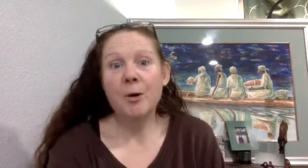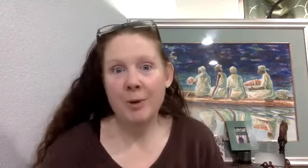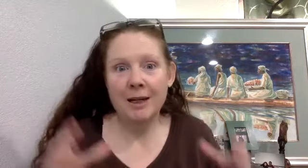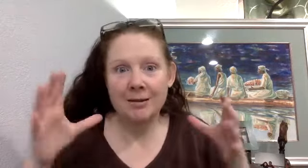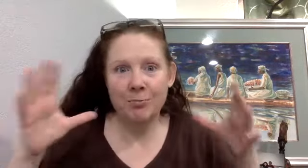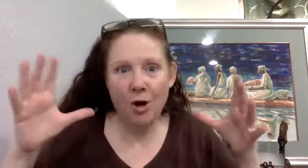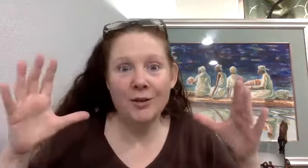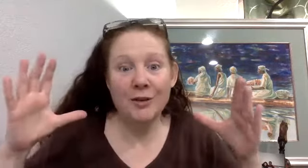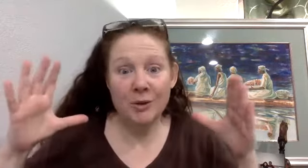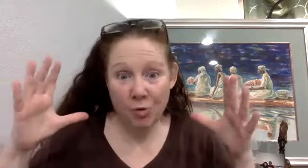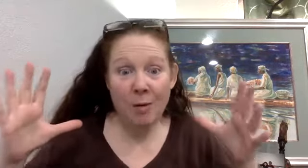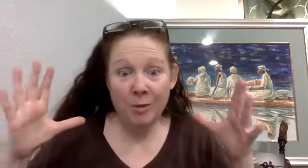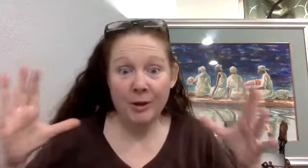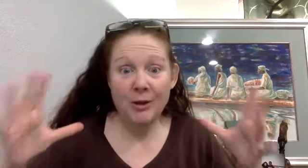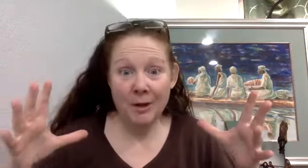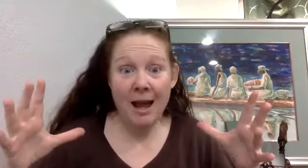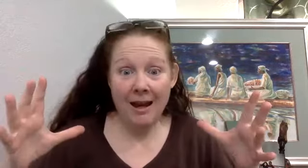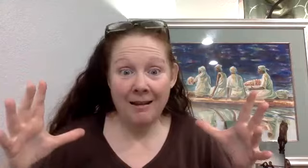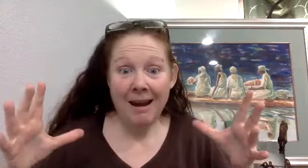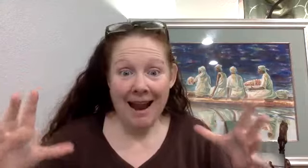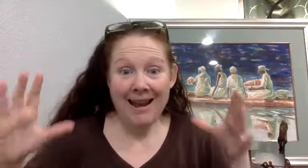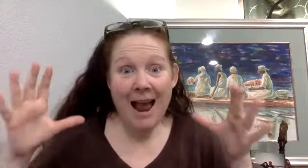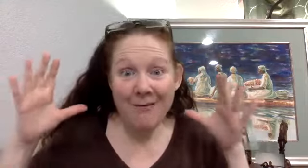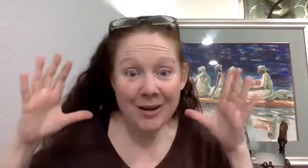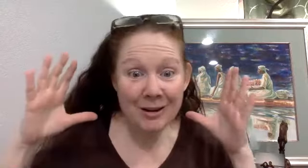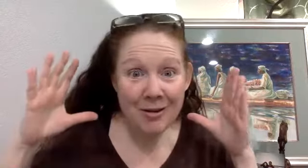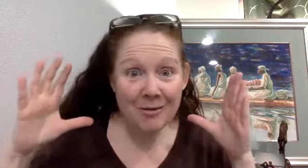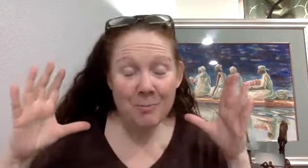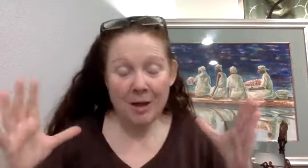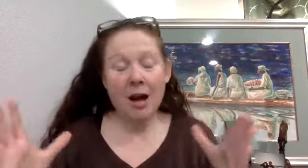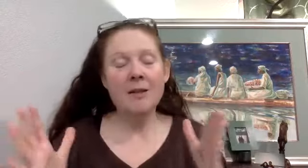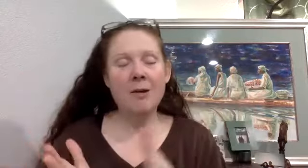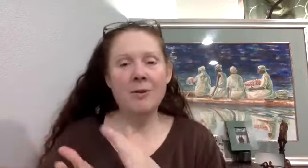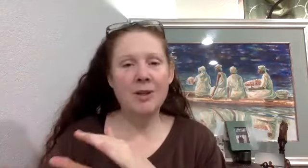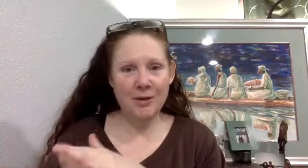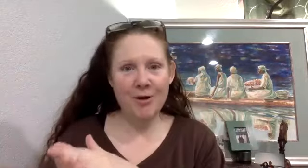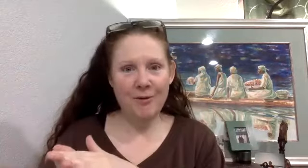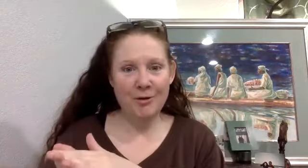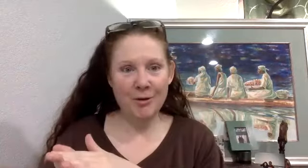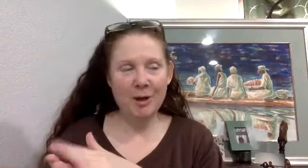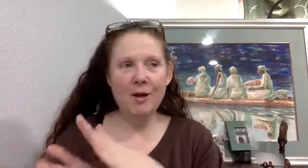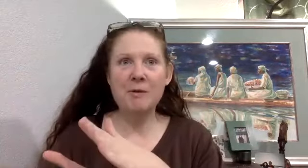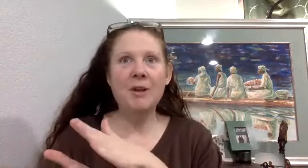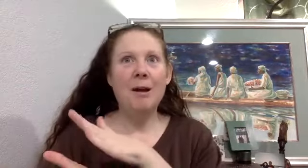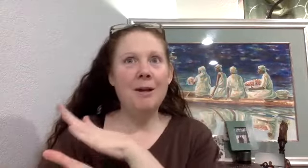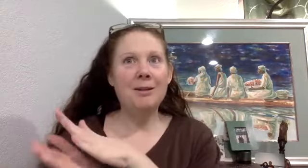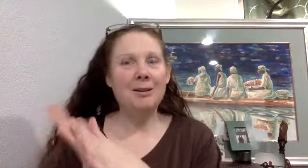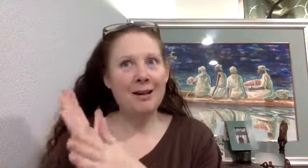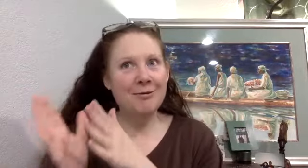big Parkinson's problem in the UK. And I have, because I was his co-founder, because I did a lot of